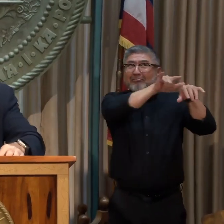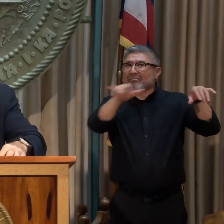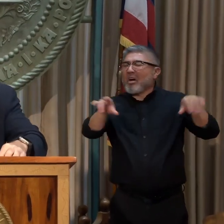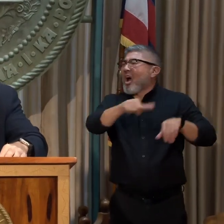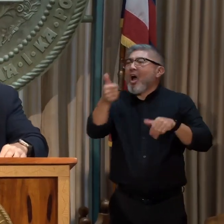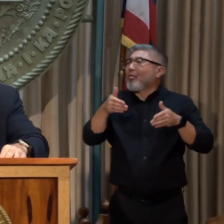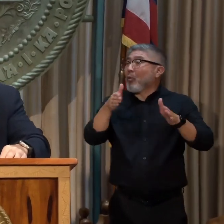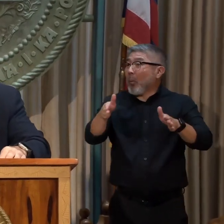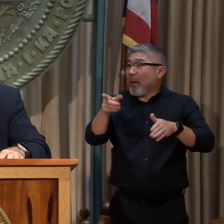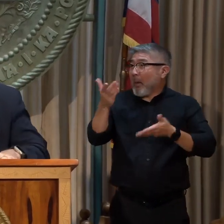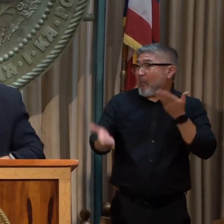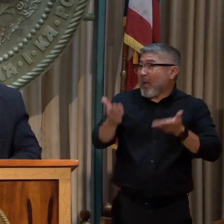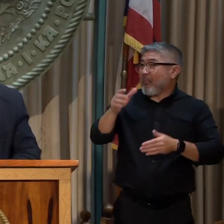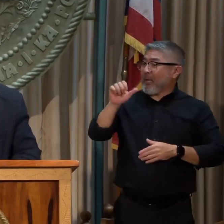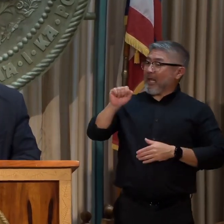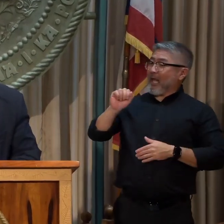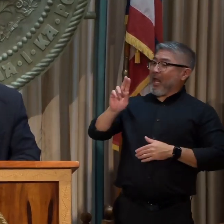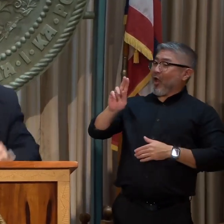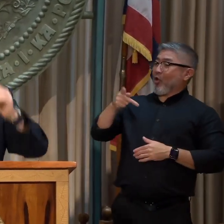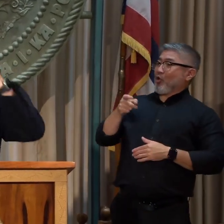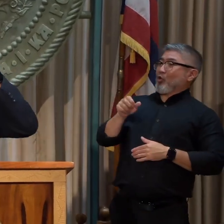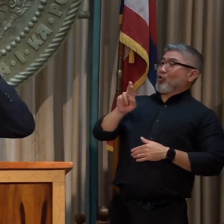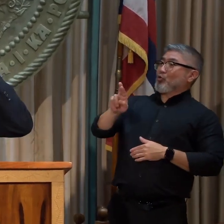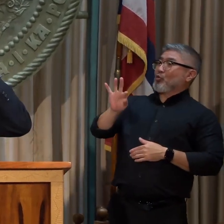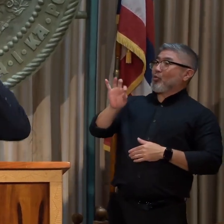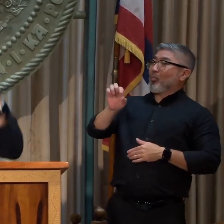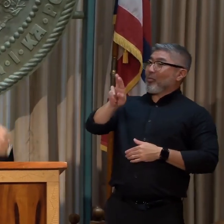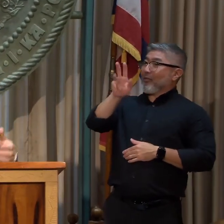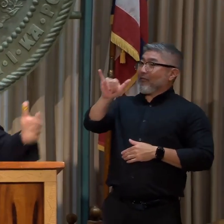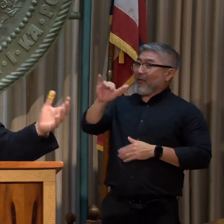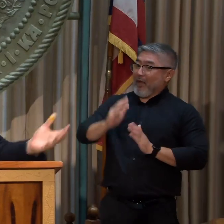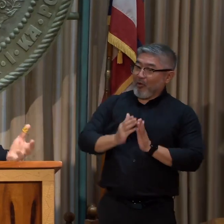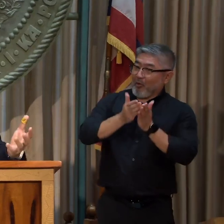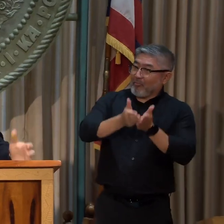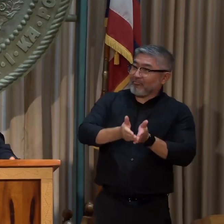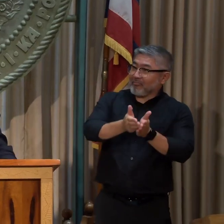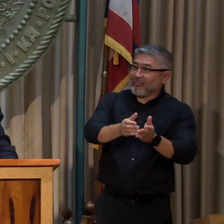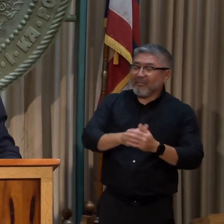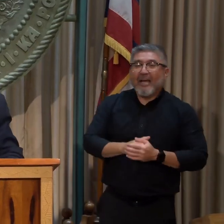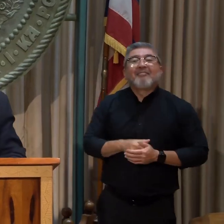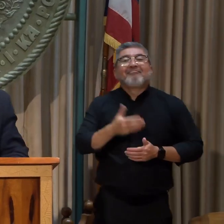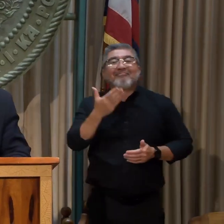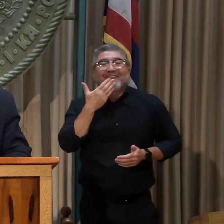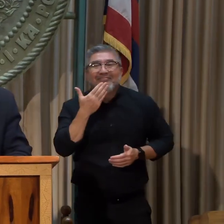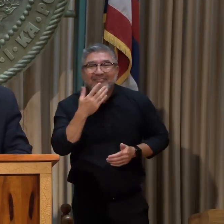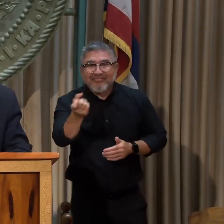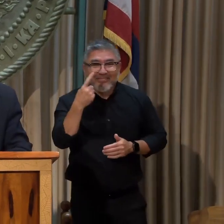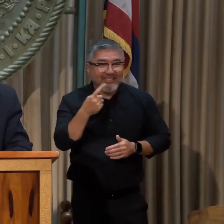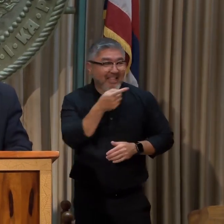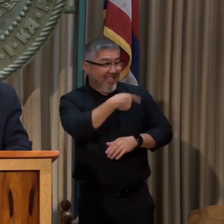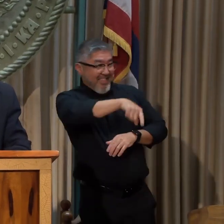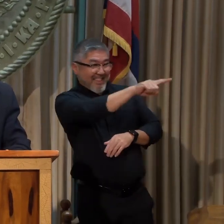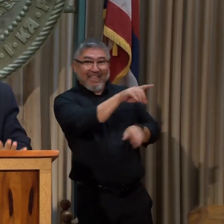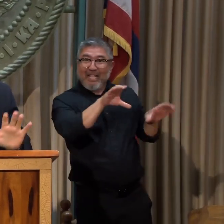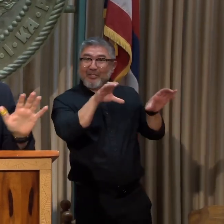Thank you. Right now, as you see, this coalition actually will help drive